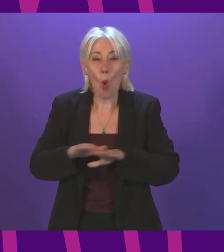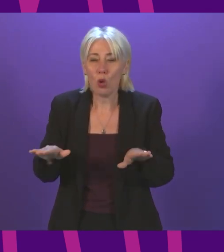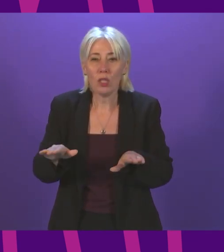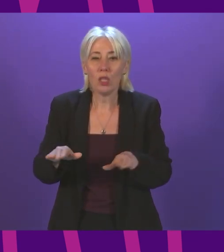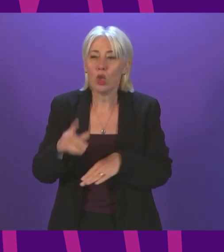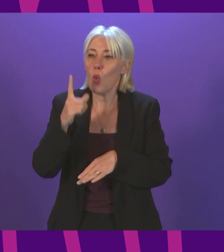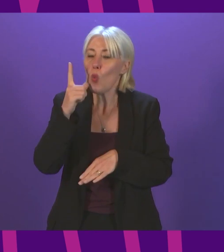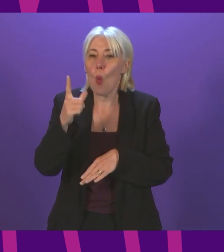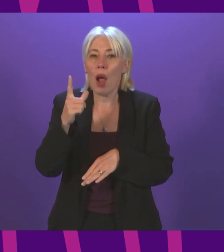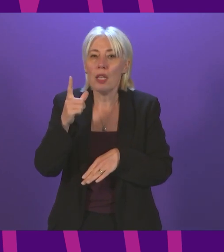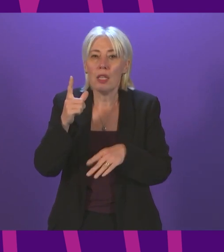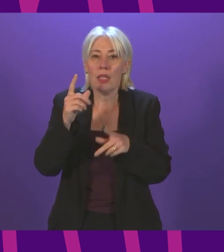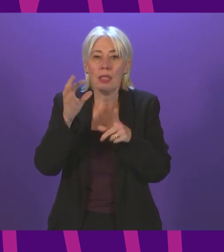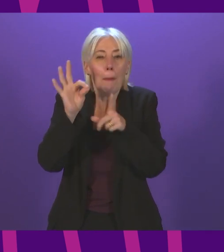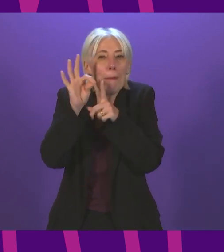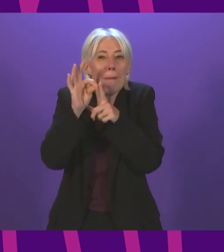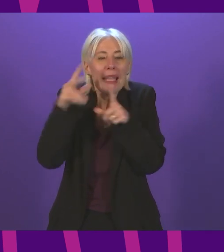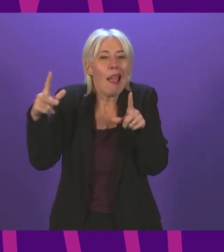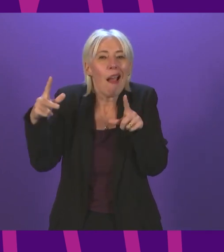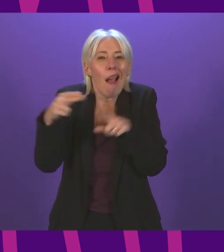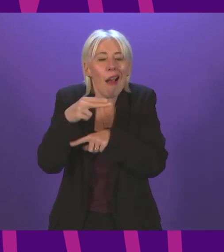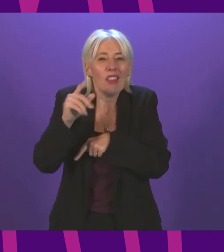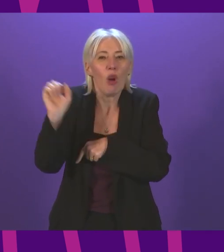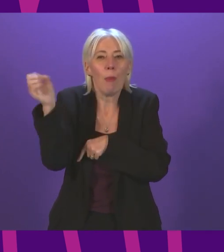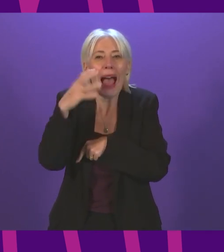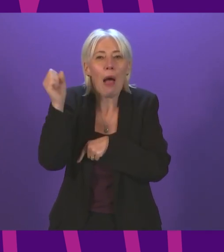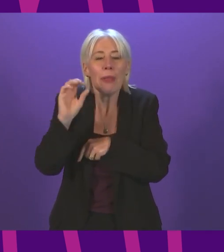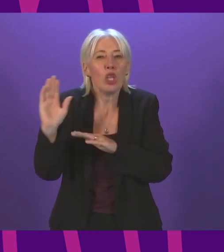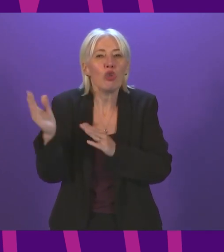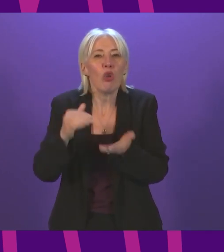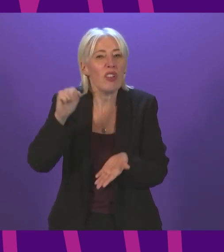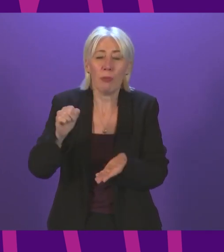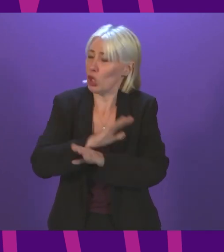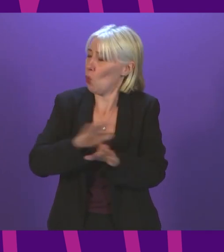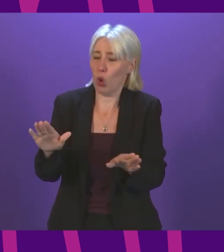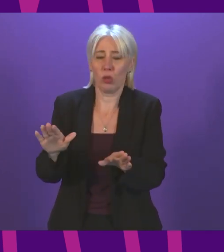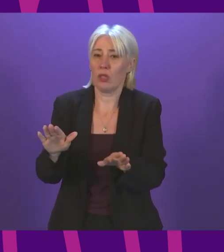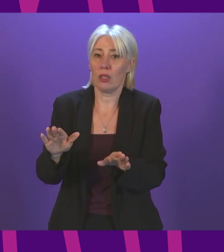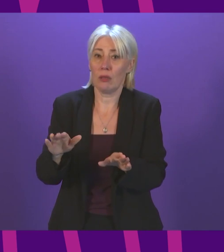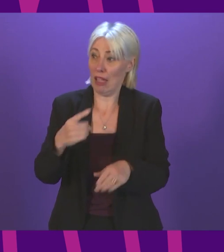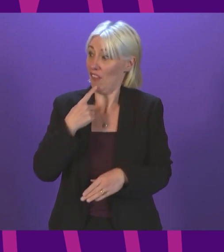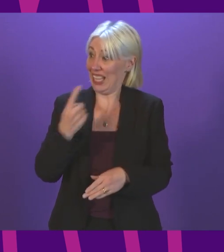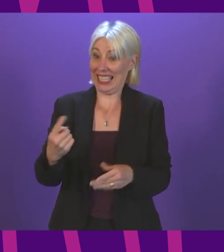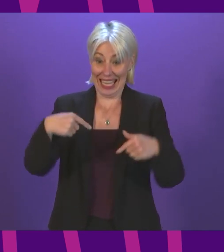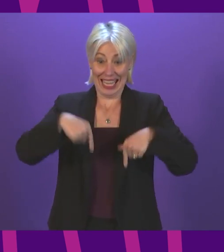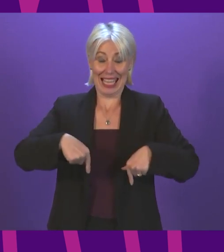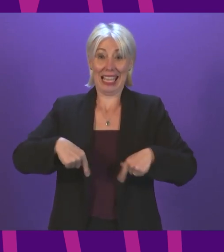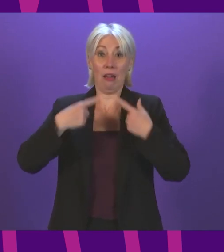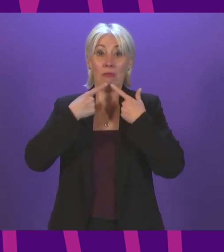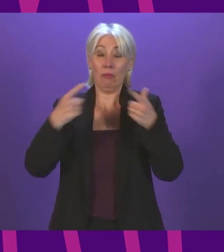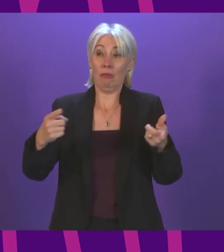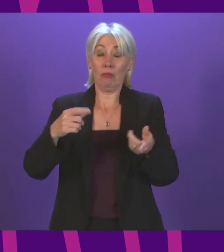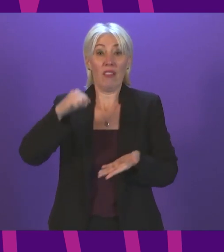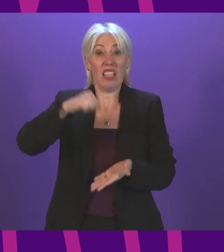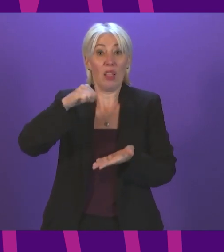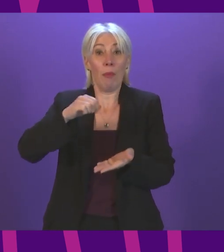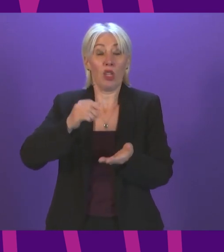penny cut from the Scottish Ambulance Service budget. In fact, quite the opposite. I've just stood in this chamber a moment ago and told you how the budget